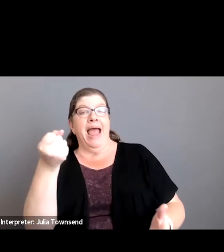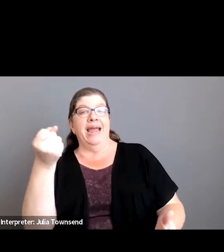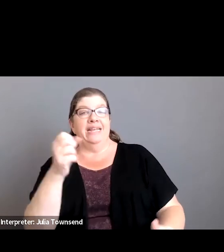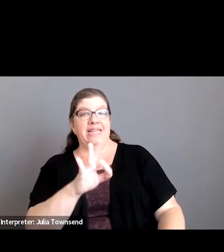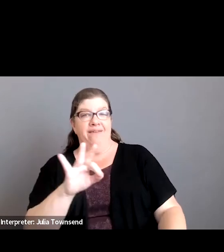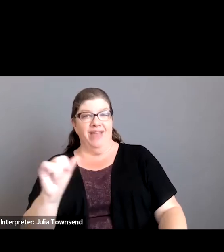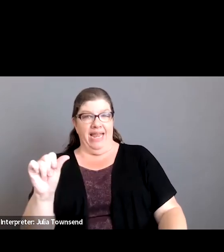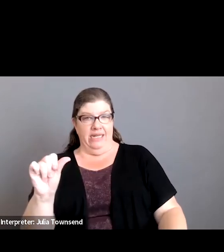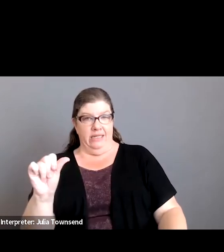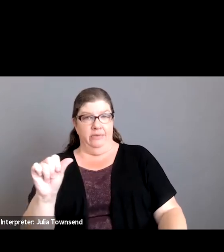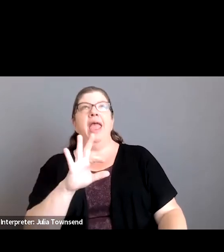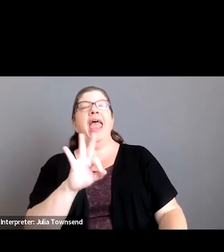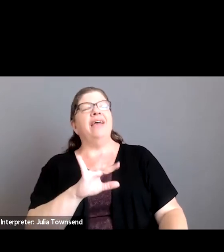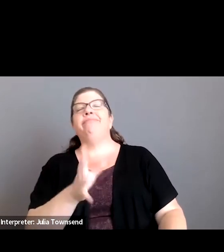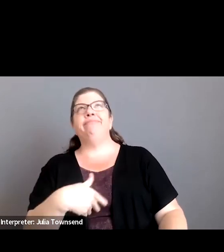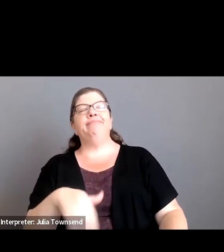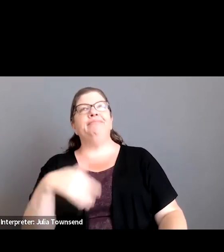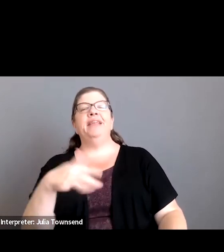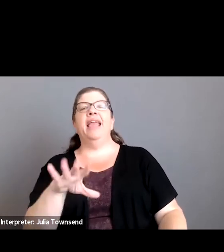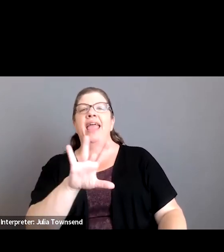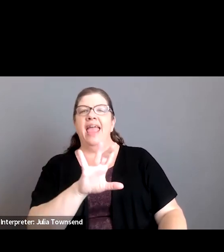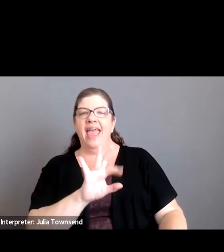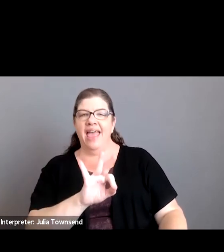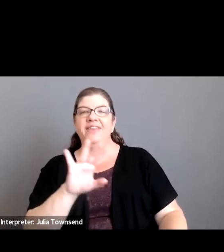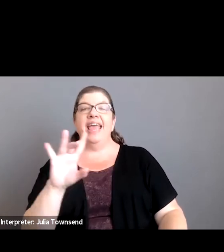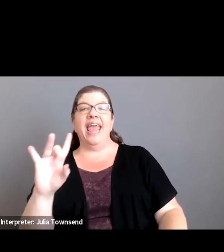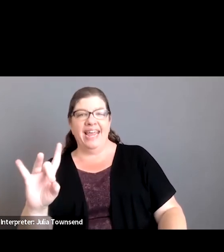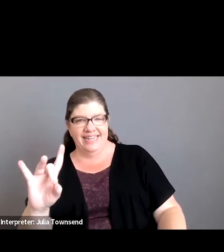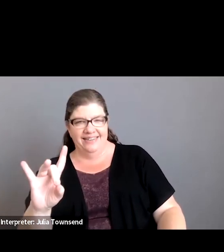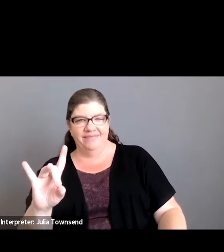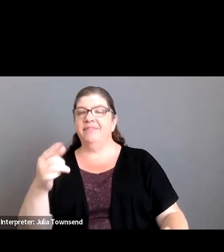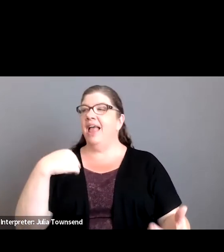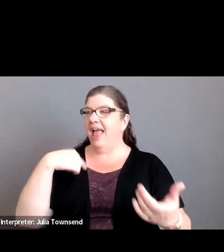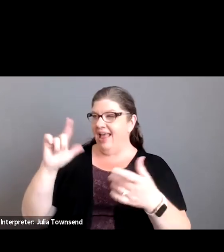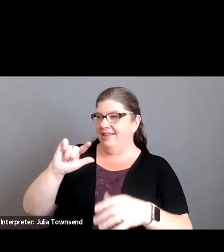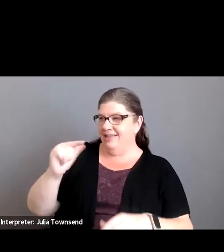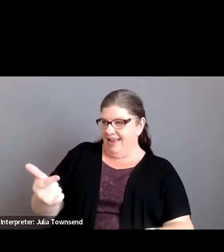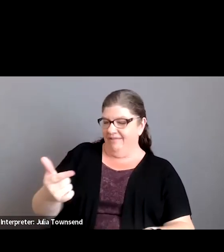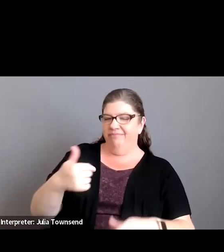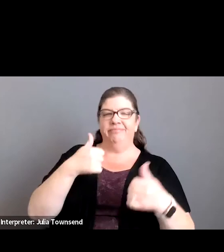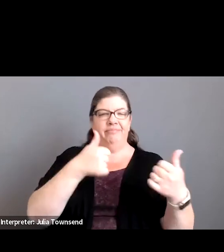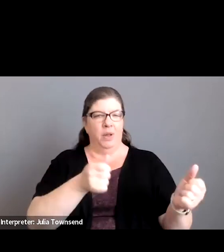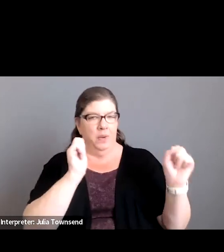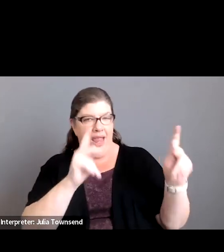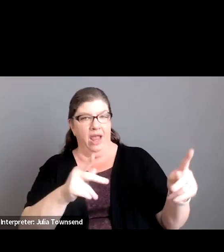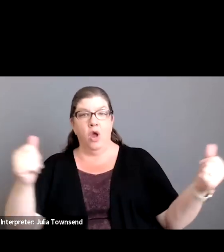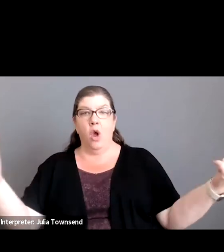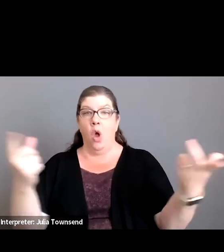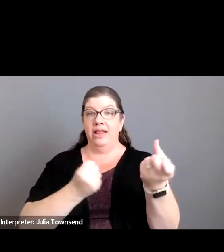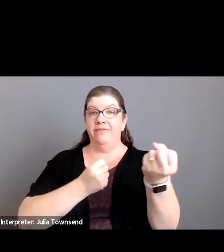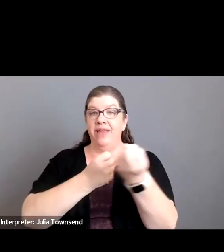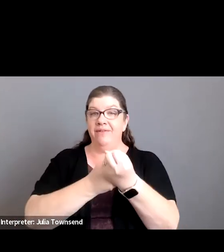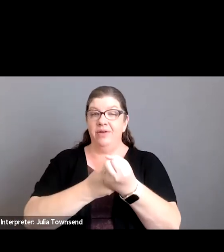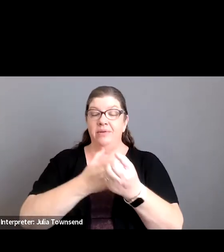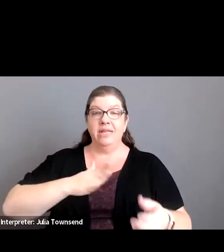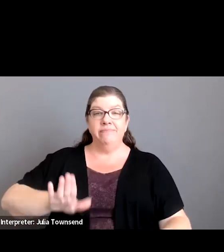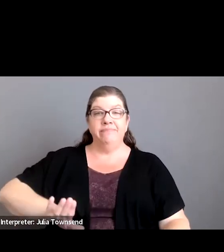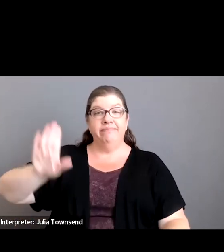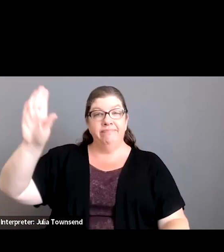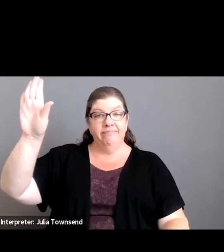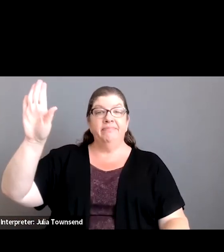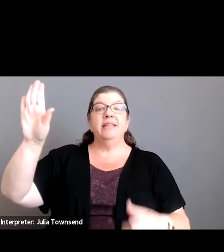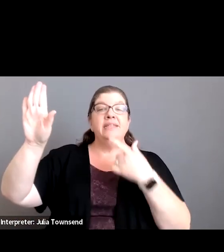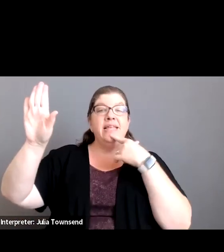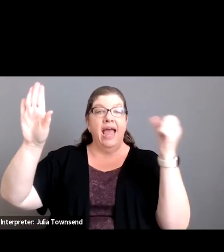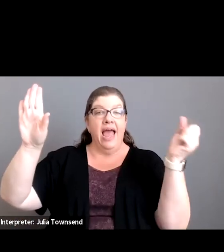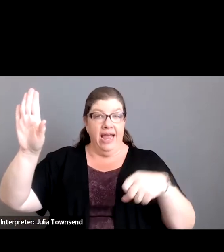okay um miss ford second second okay um all in favor please raise your hand and say